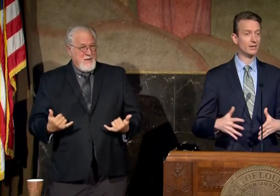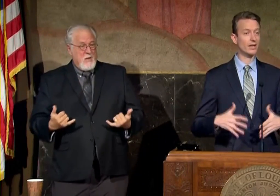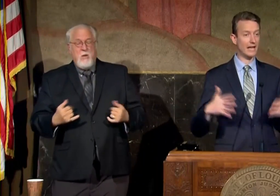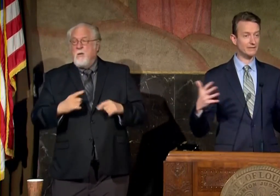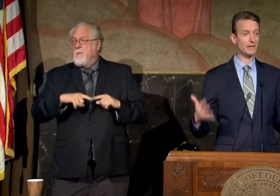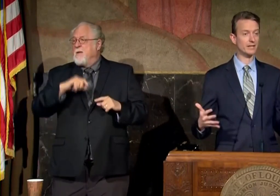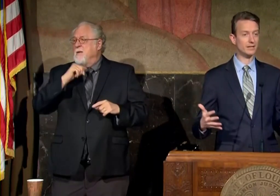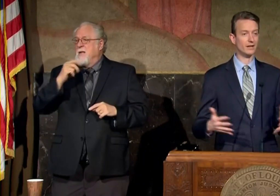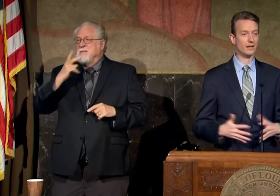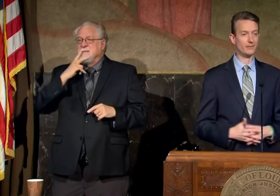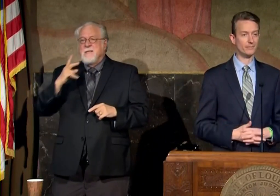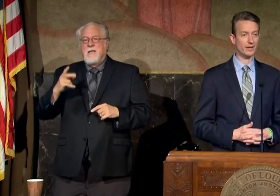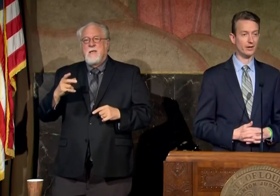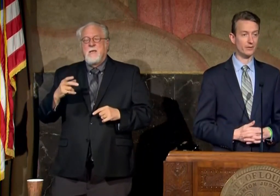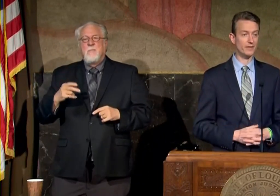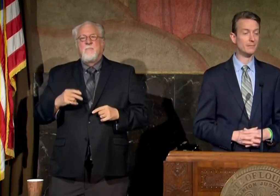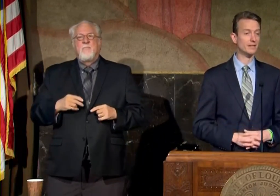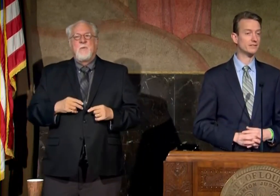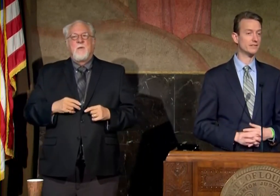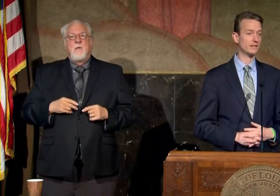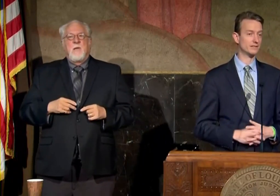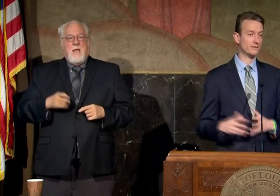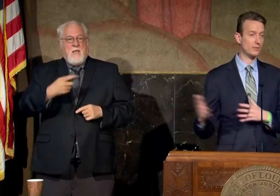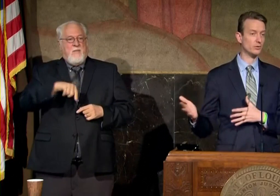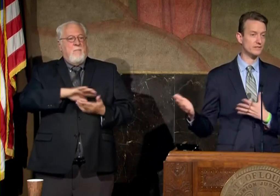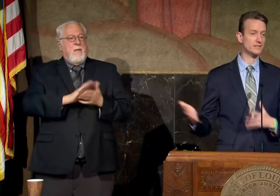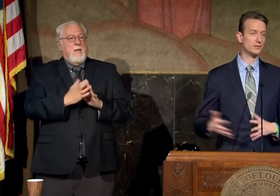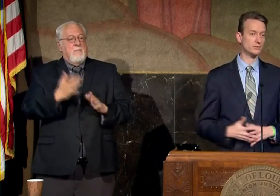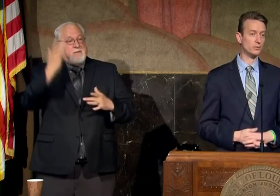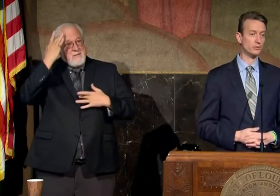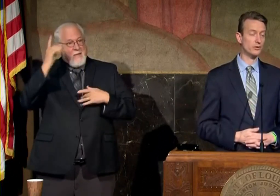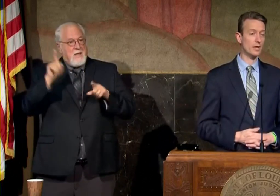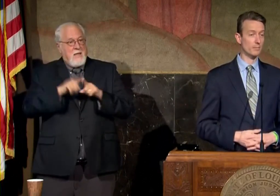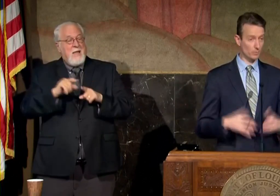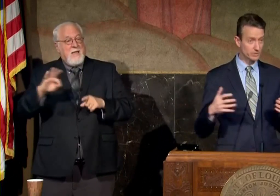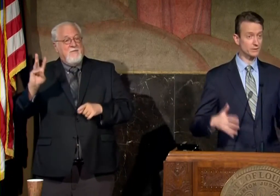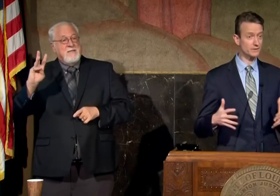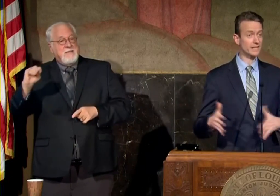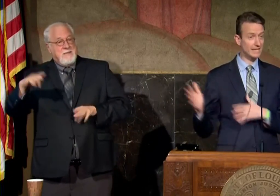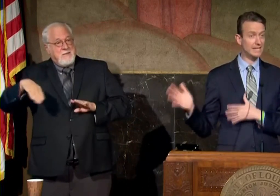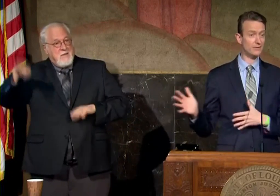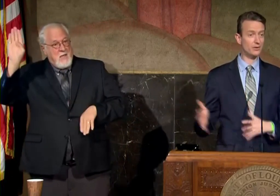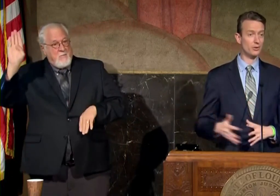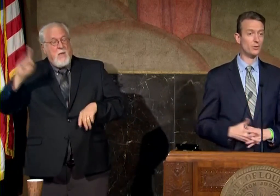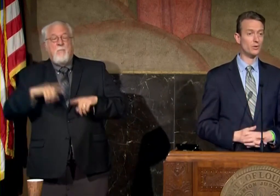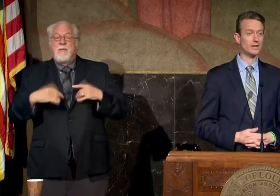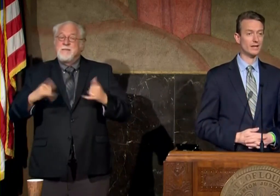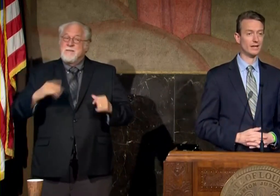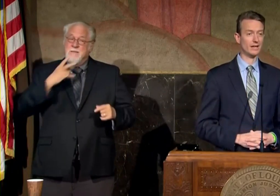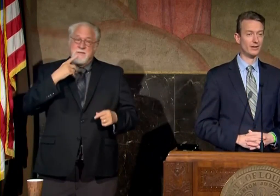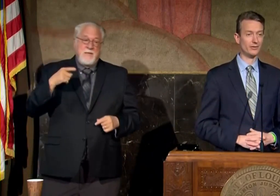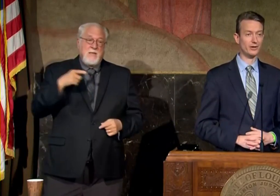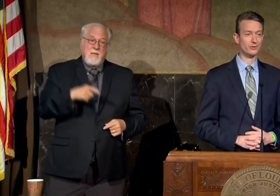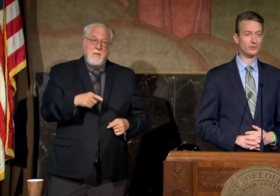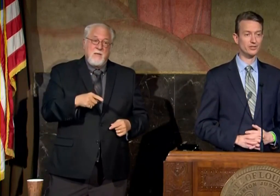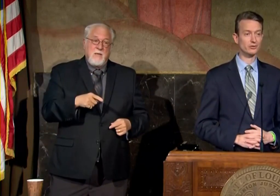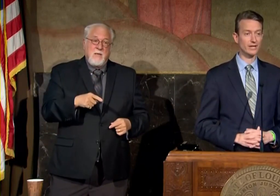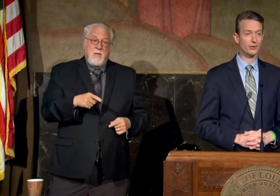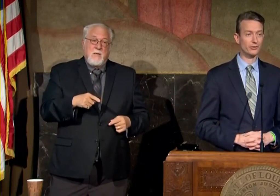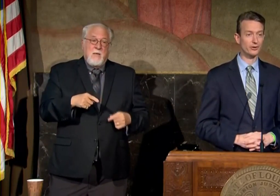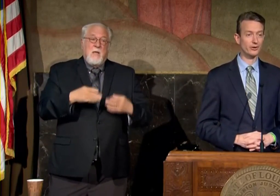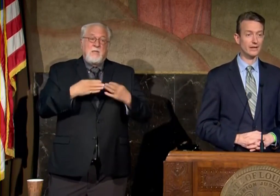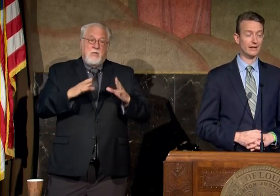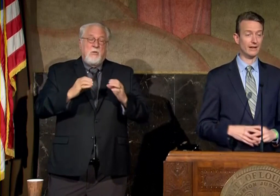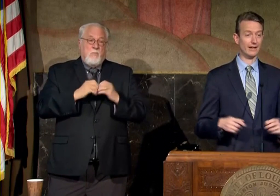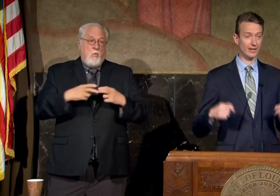seeing as many um of them get as sick as if they were 60 years or older but we're still seeing even though uh they're they're generally